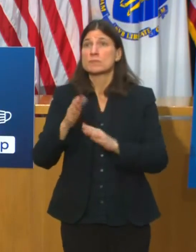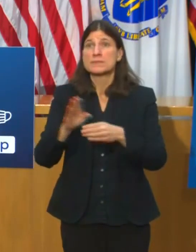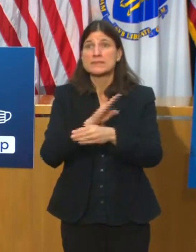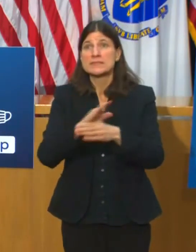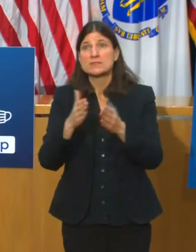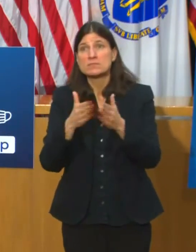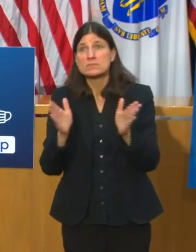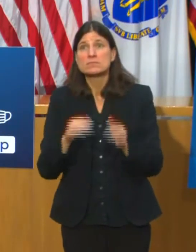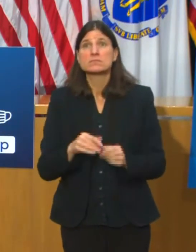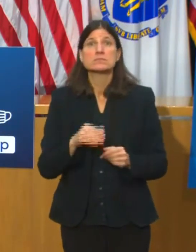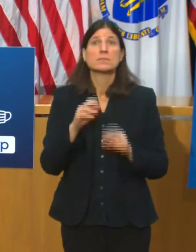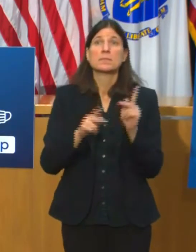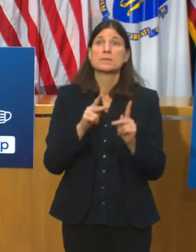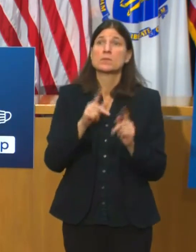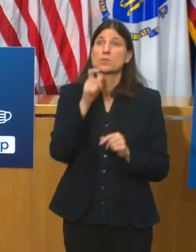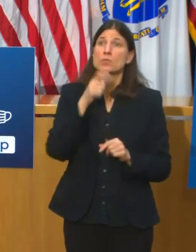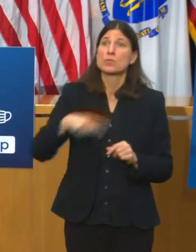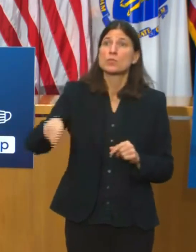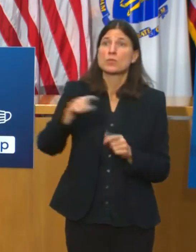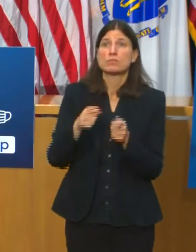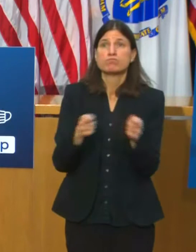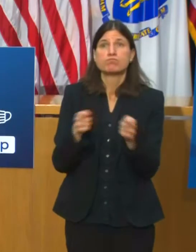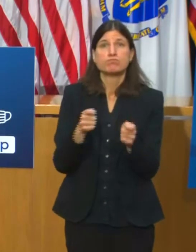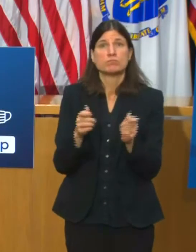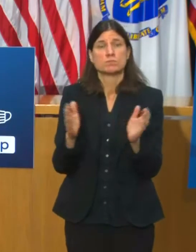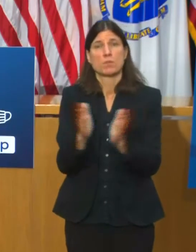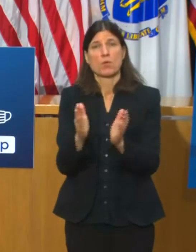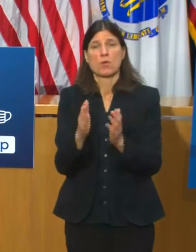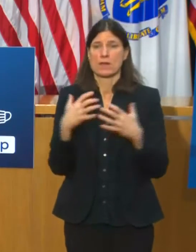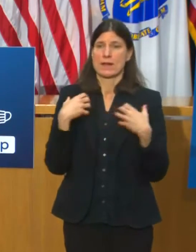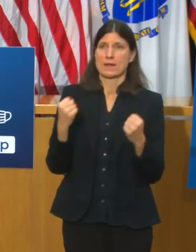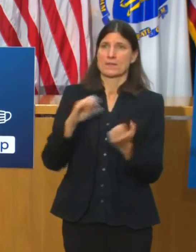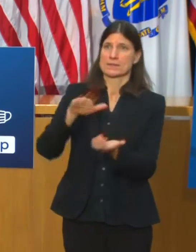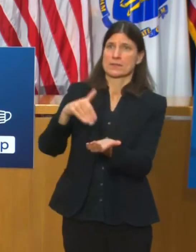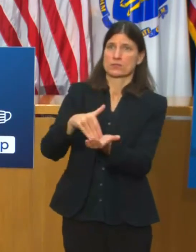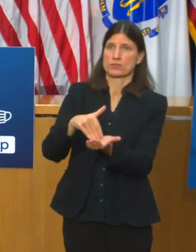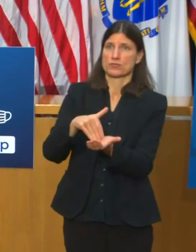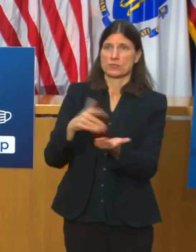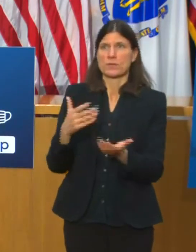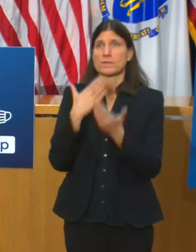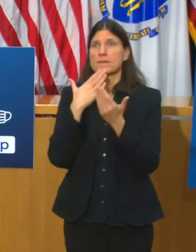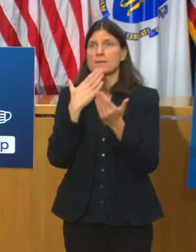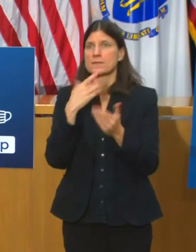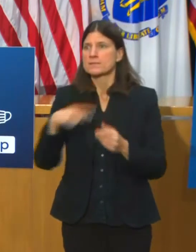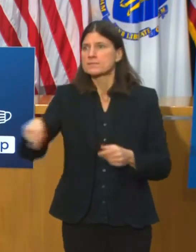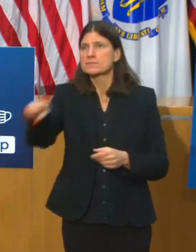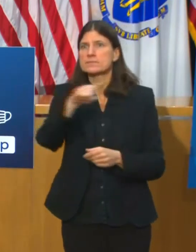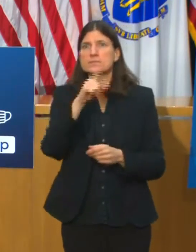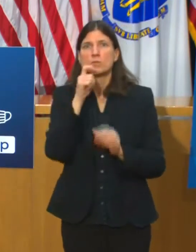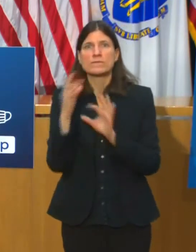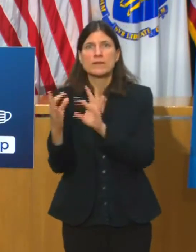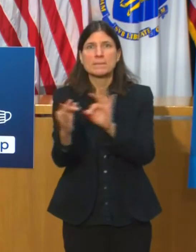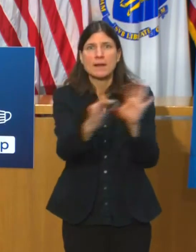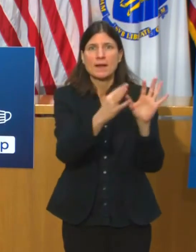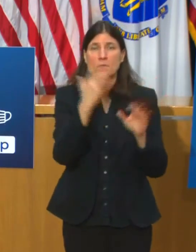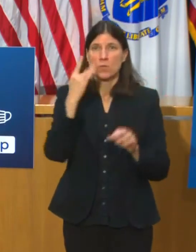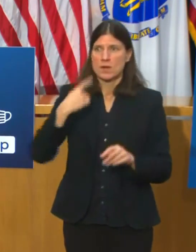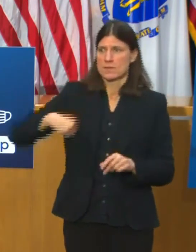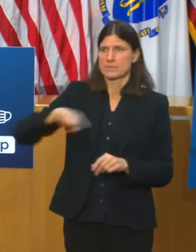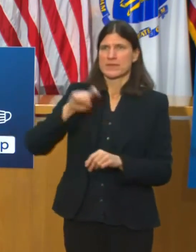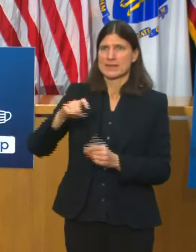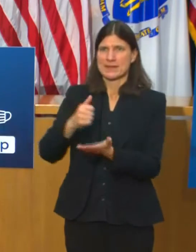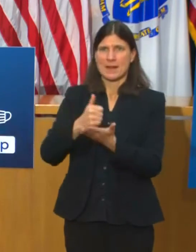We very much appreciate their input and feedback and to answer the call to help. Down the road is the general population roll